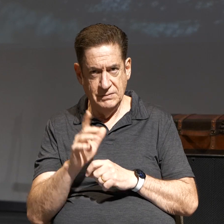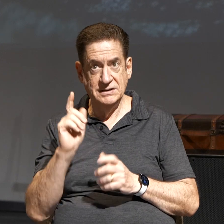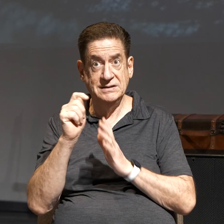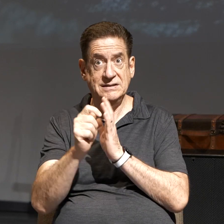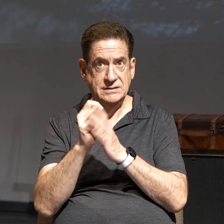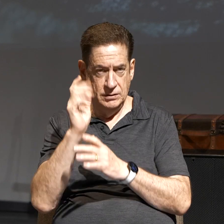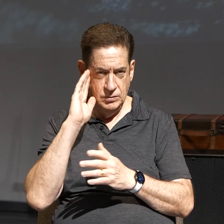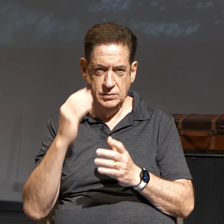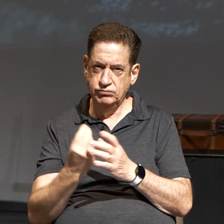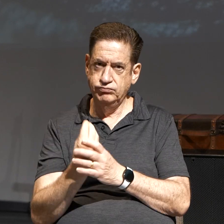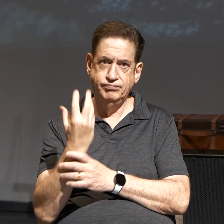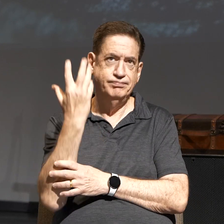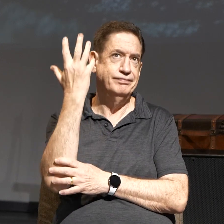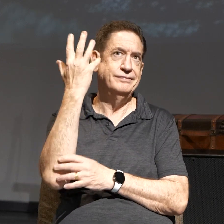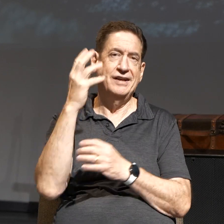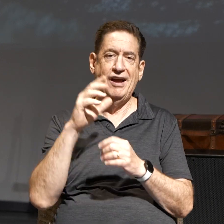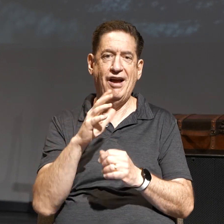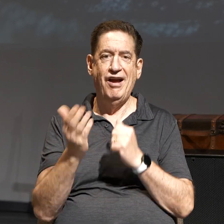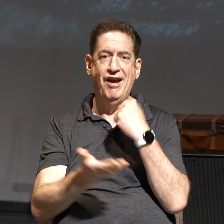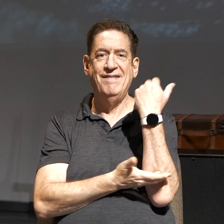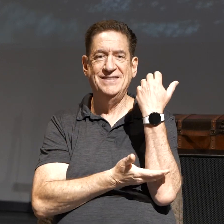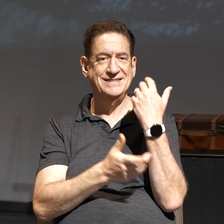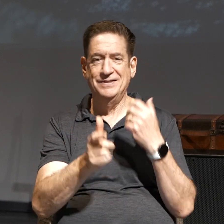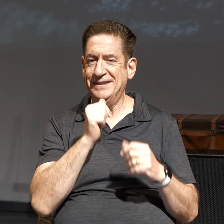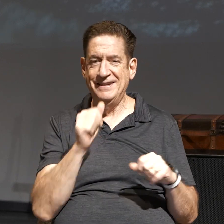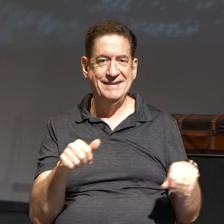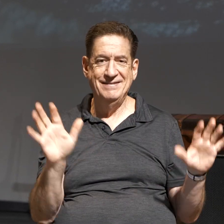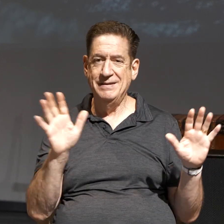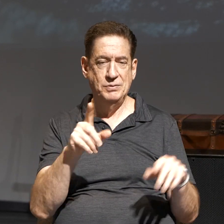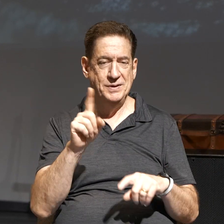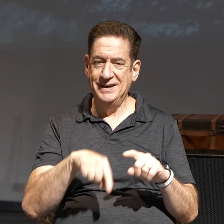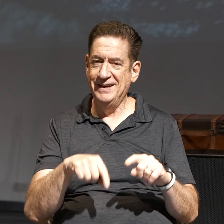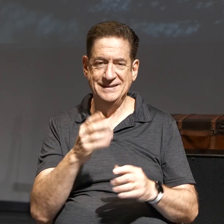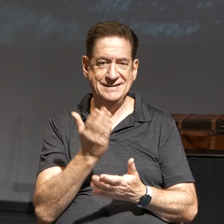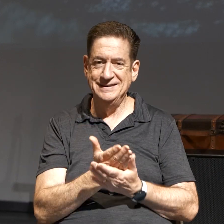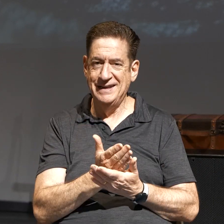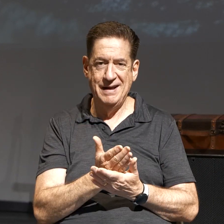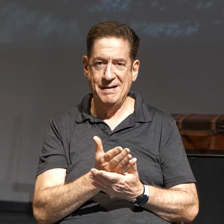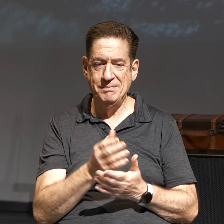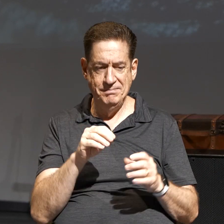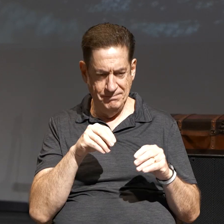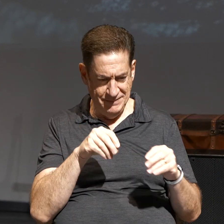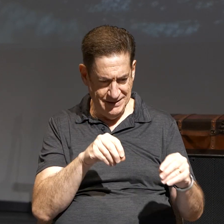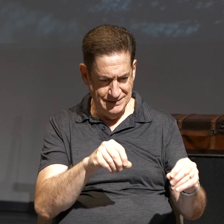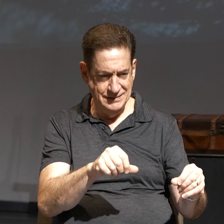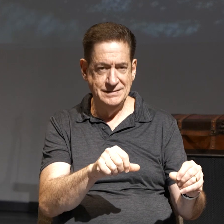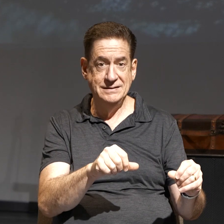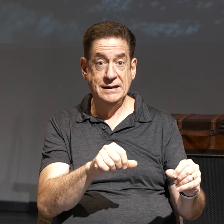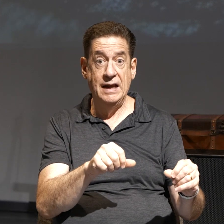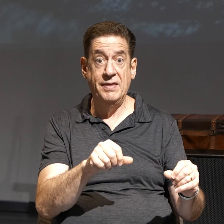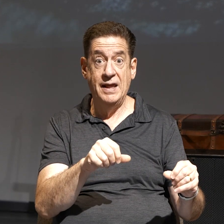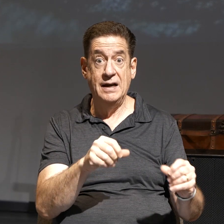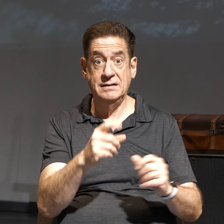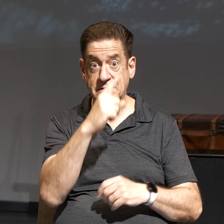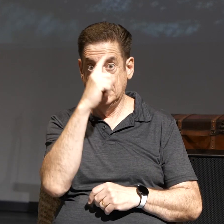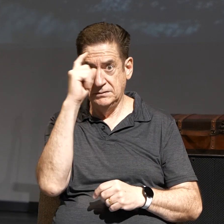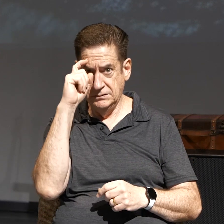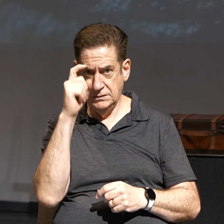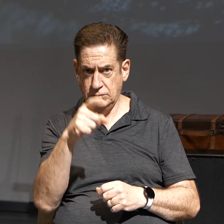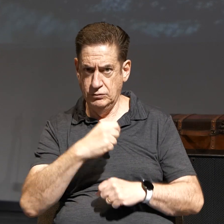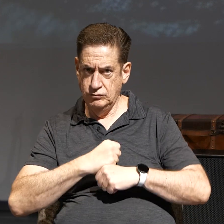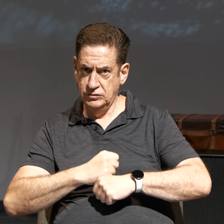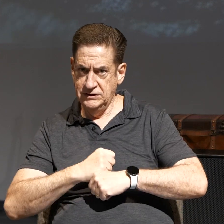coming up where you're going to reap a harvest if you don't give up. So you can't stop planting the seeds. And in the summer, you've got to do some